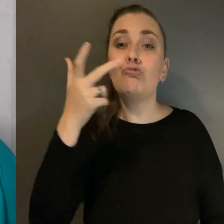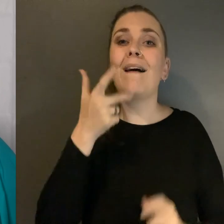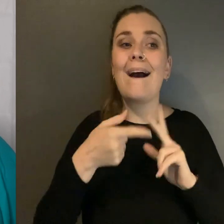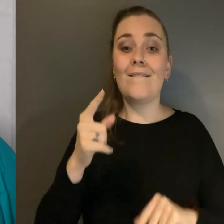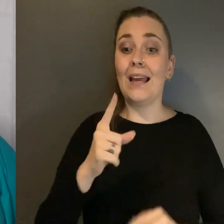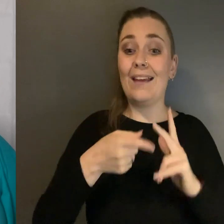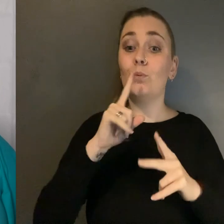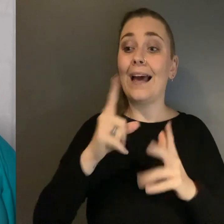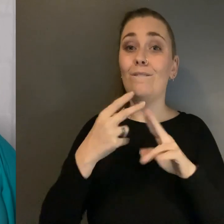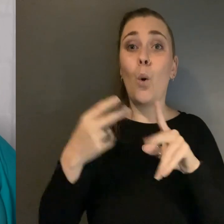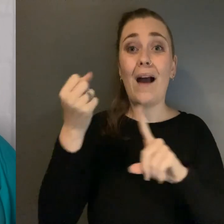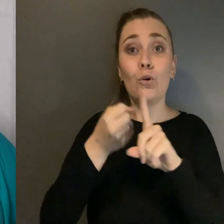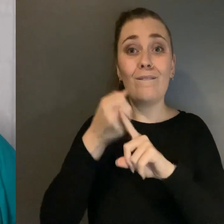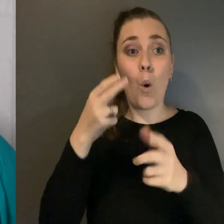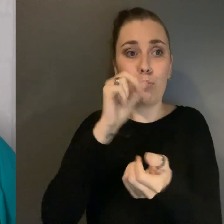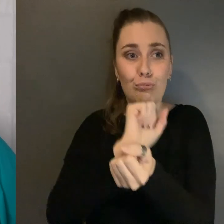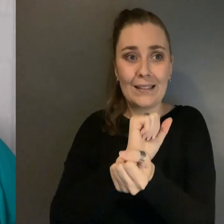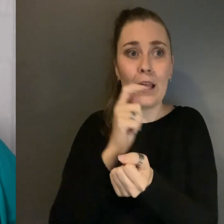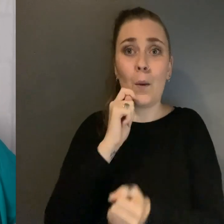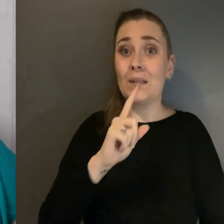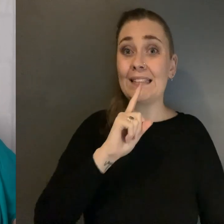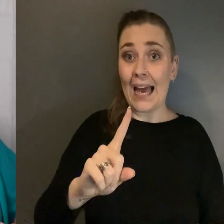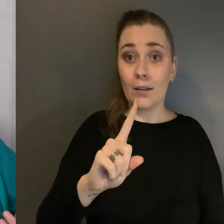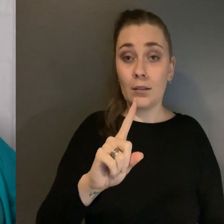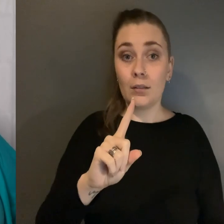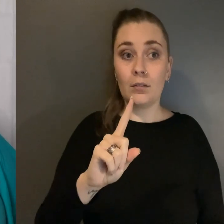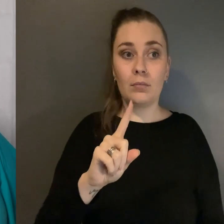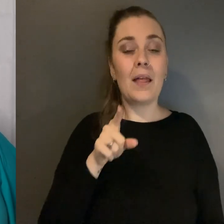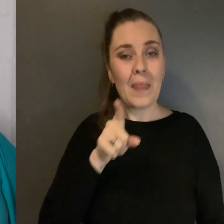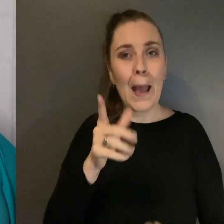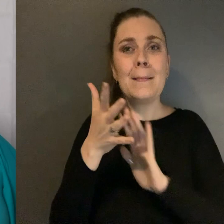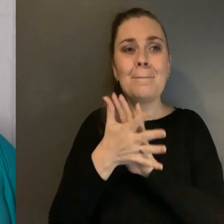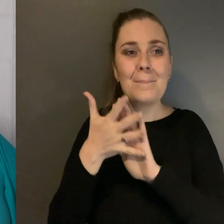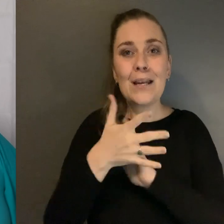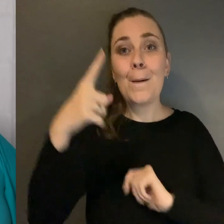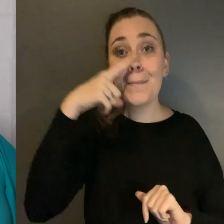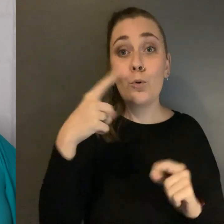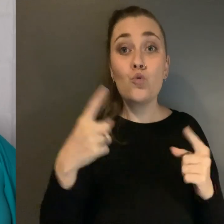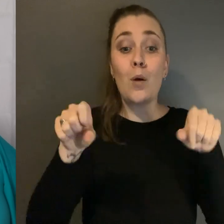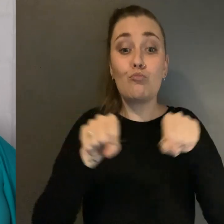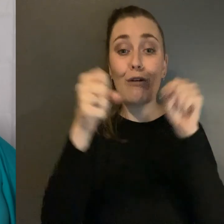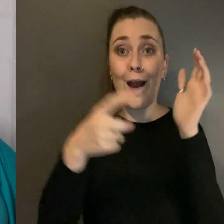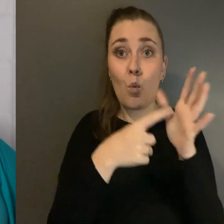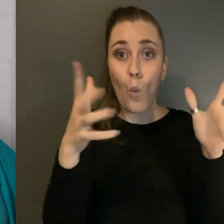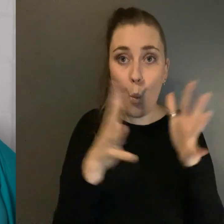advocate for prisons and they'll protest They mean people who break the law should face the